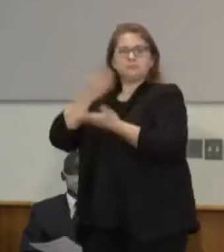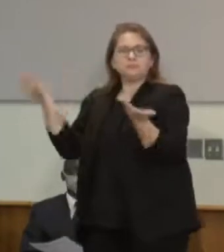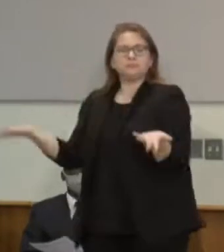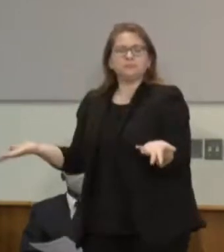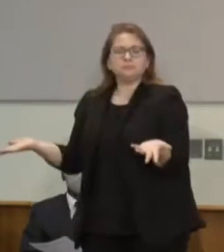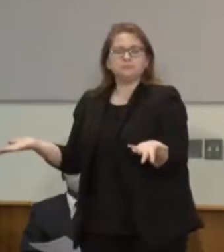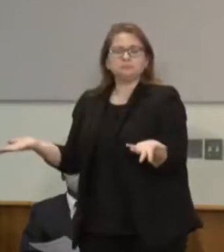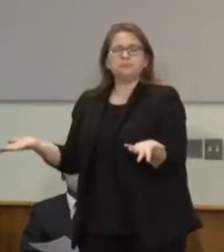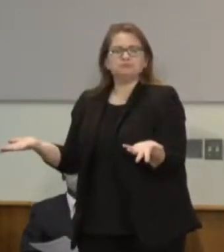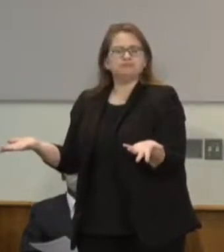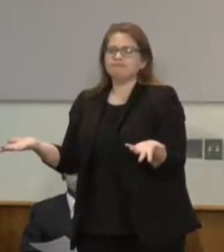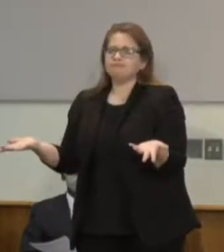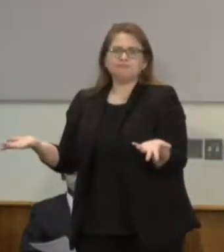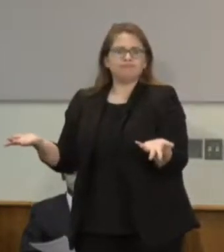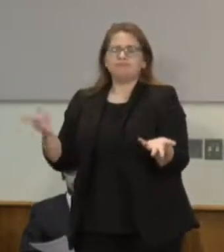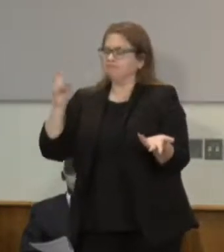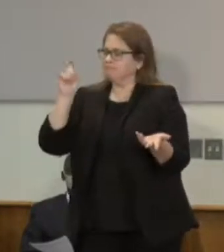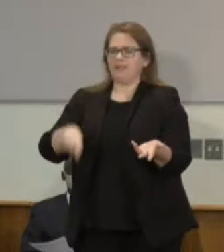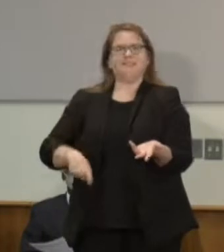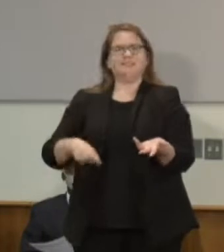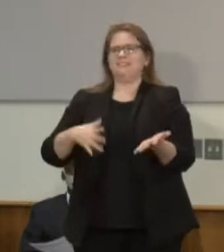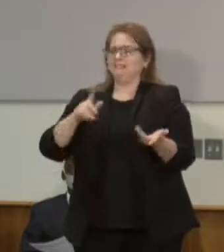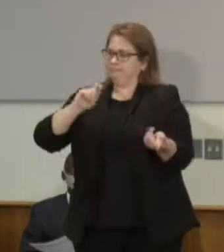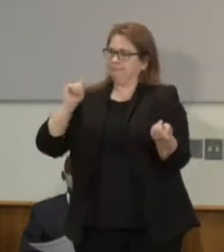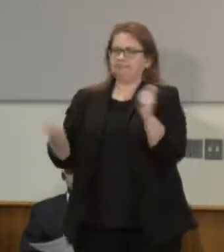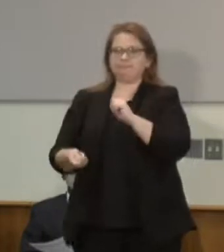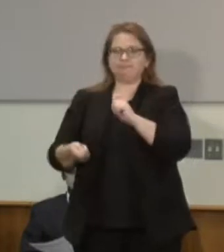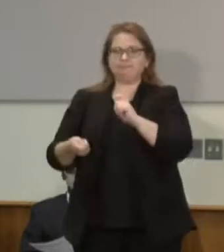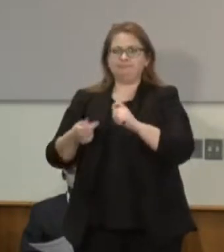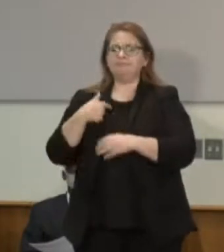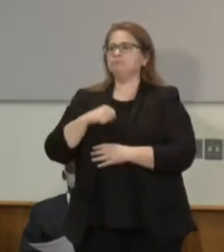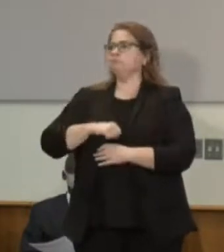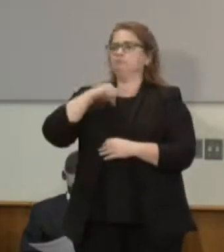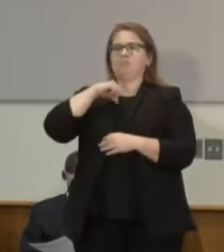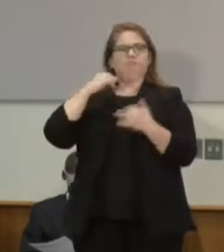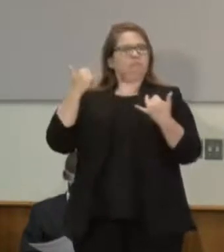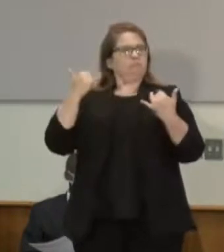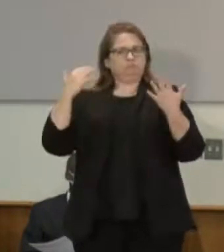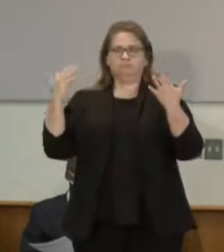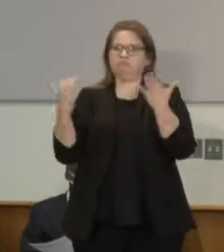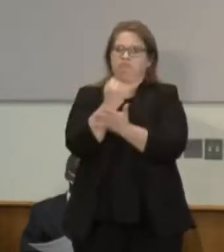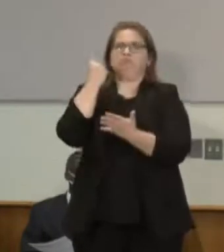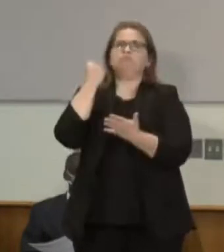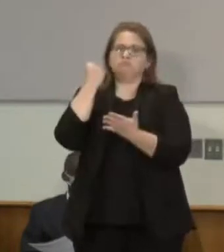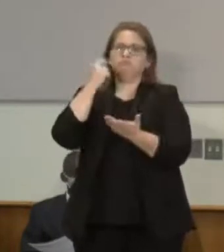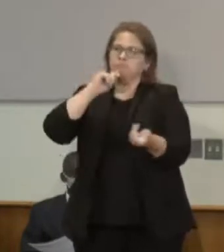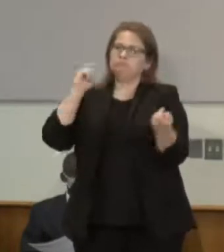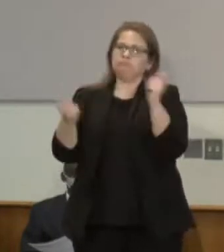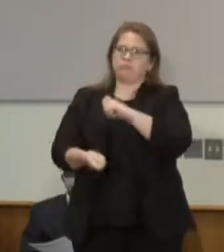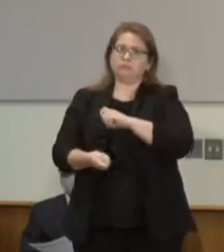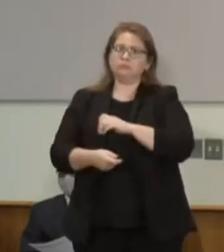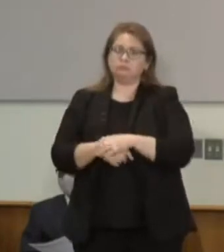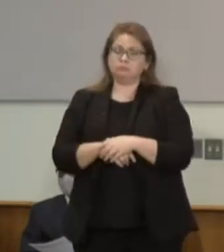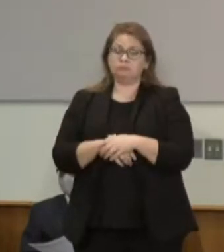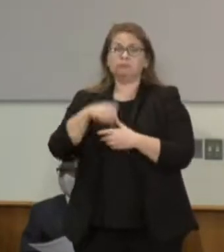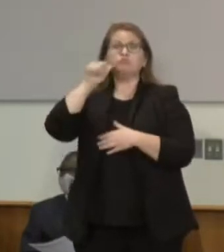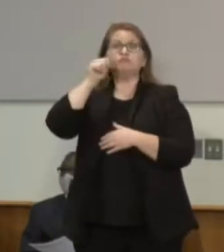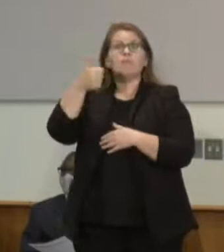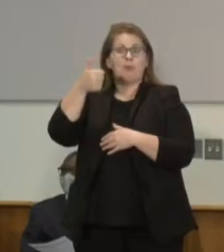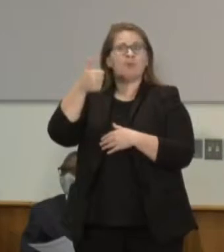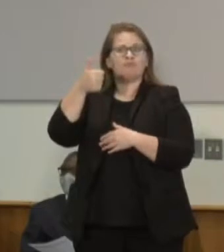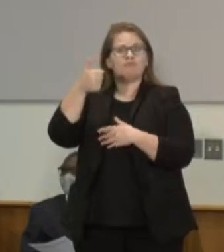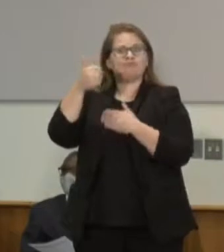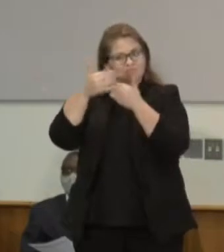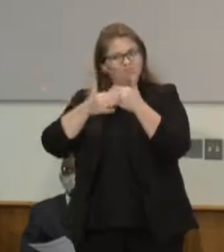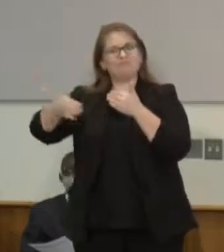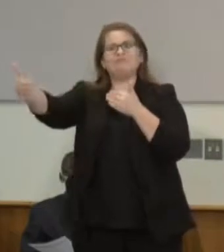looks like. So I am proud to be here today. It's an opportunity for these folks to kick off what will happen tomorrow with an expectation that Minnesota will change